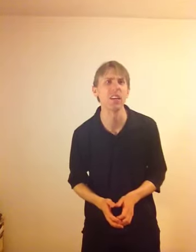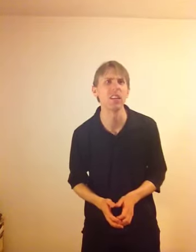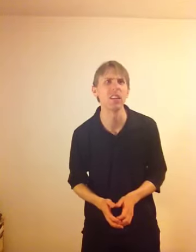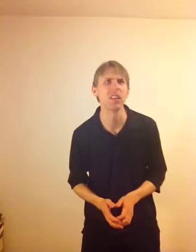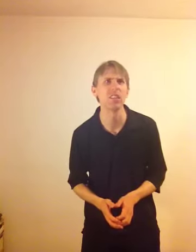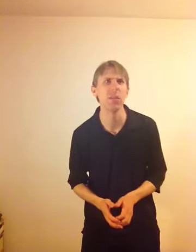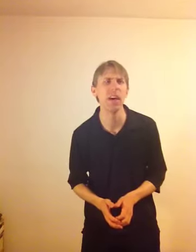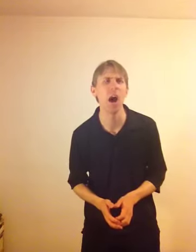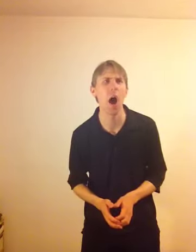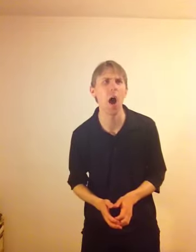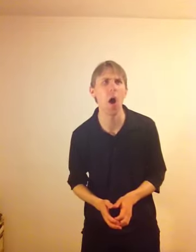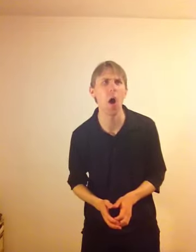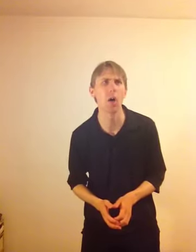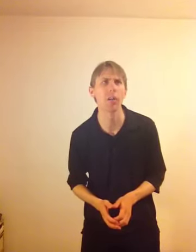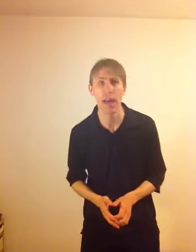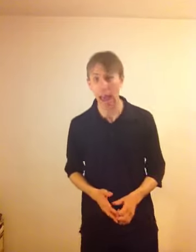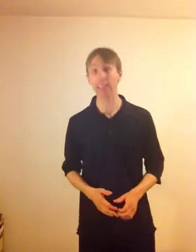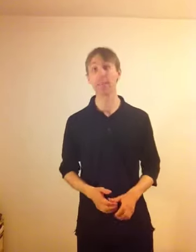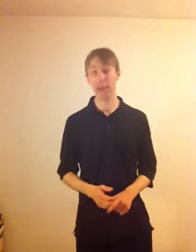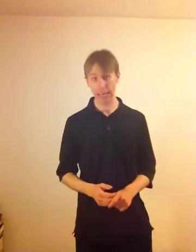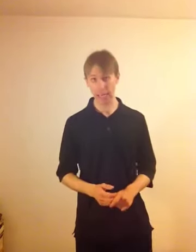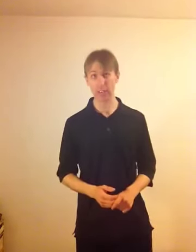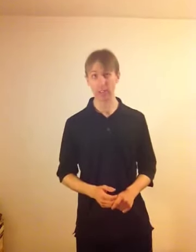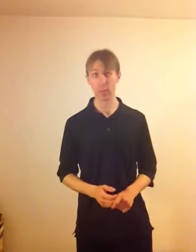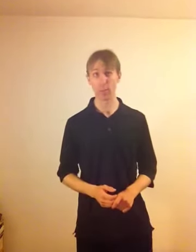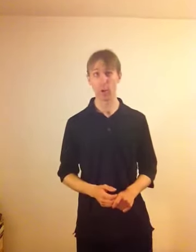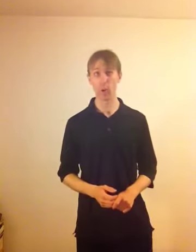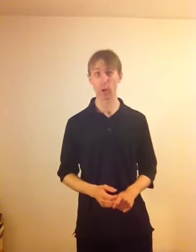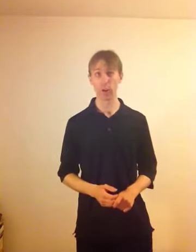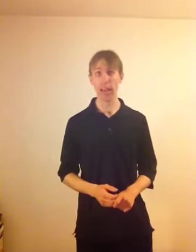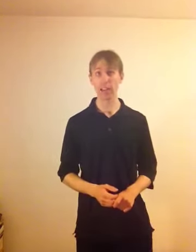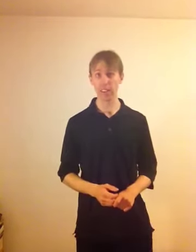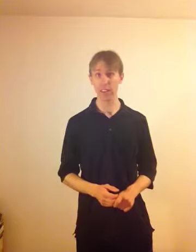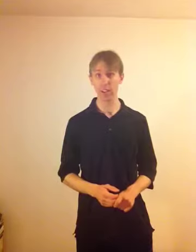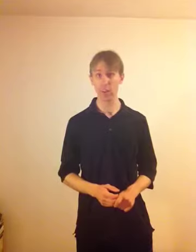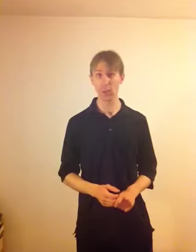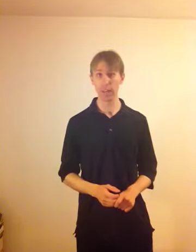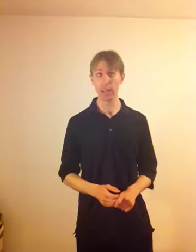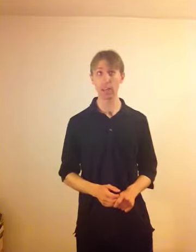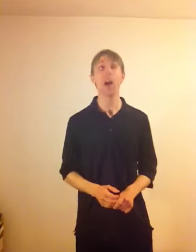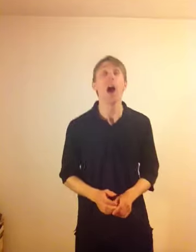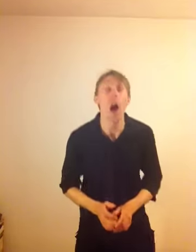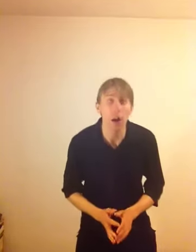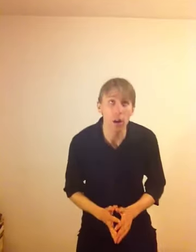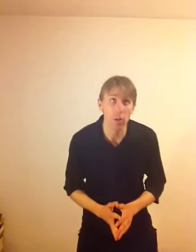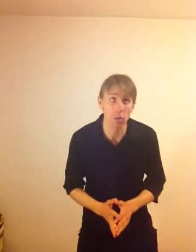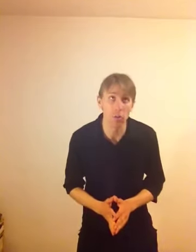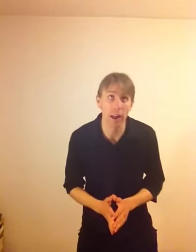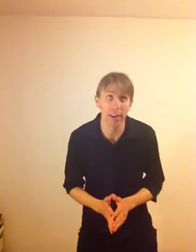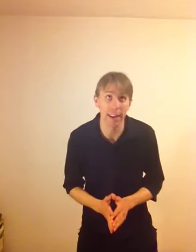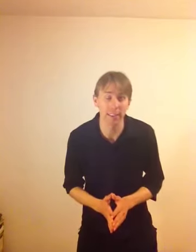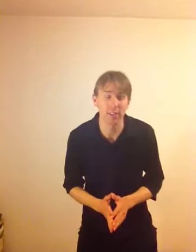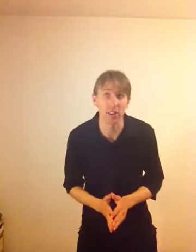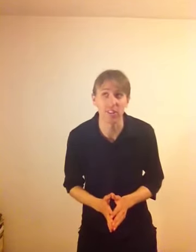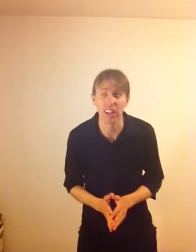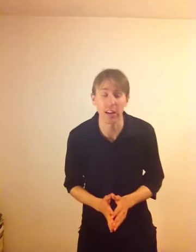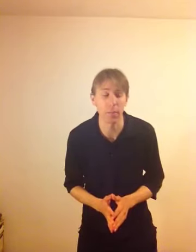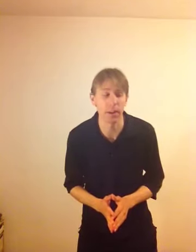It's a bit odd. And the mechanism for creating a duplicate? Well, that's just a little bit